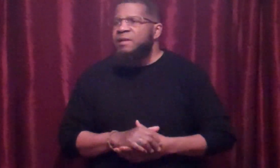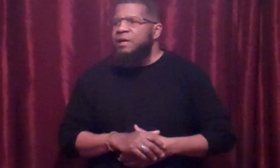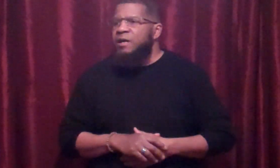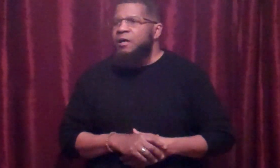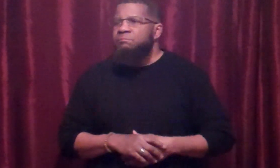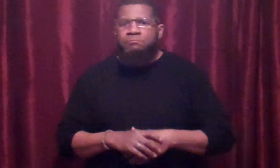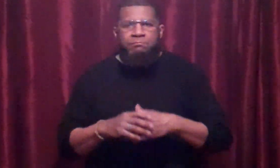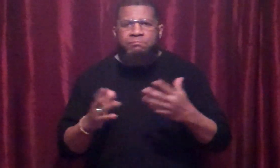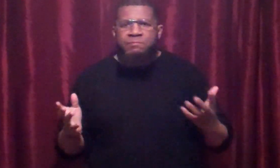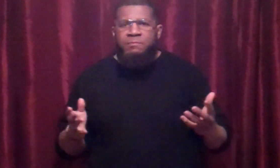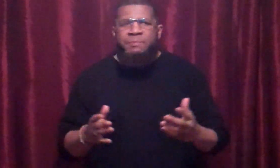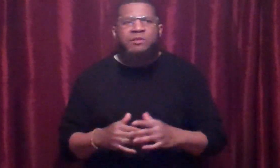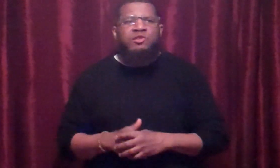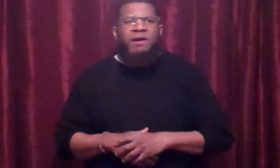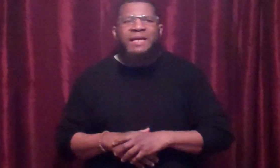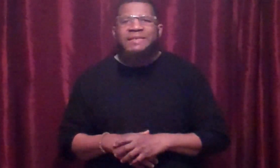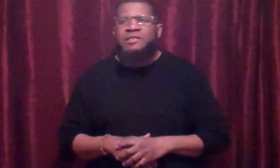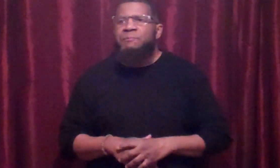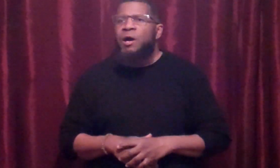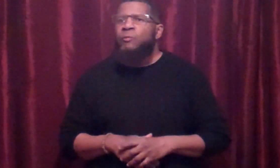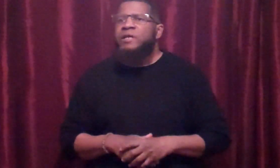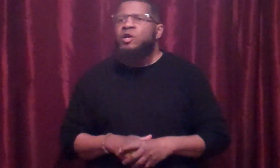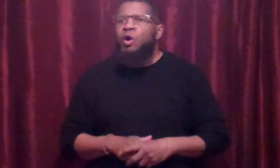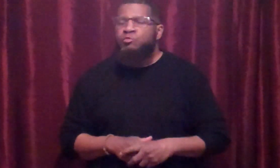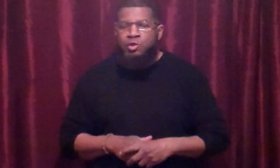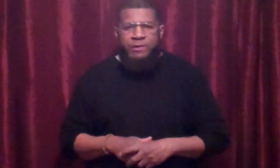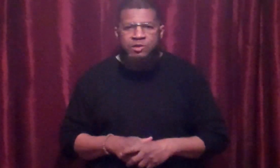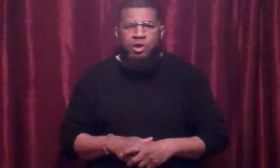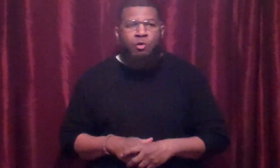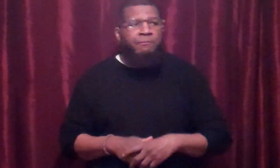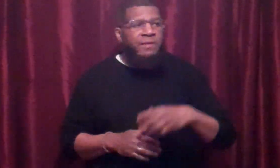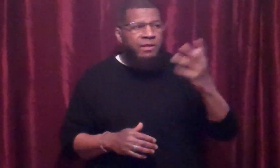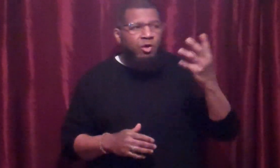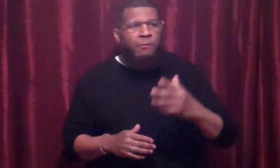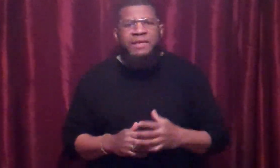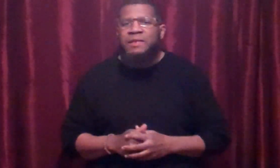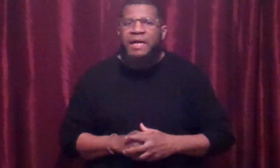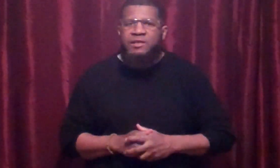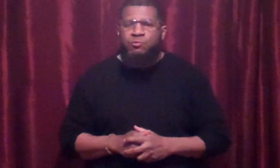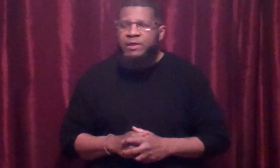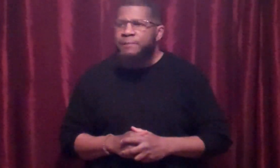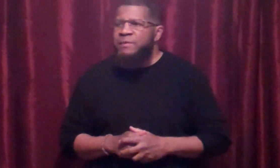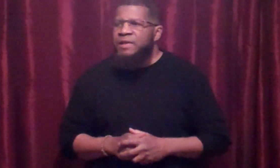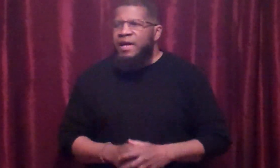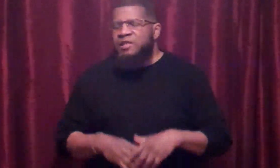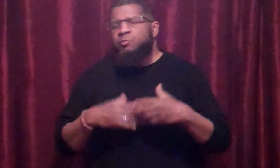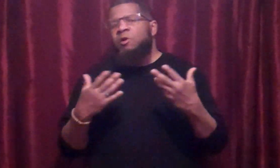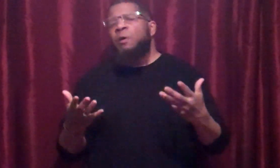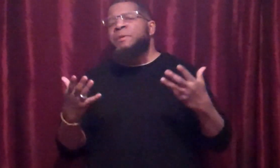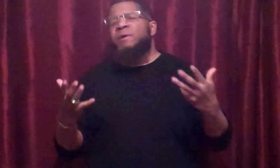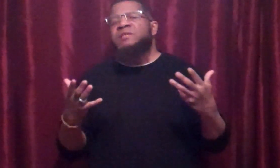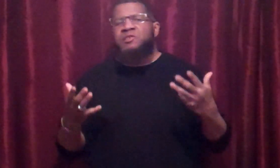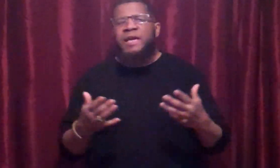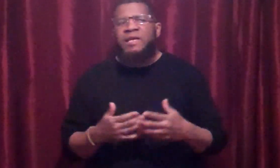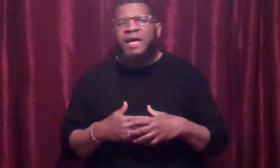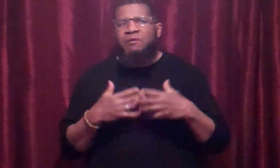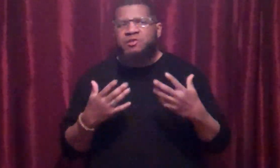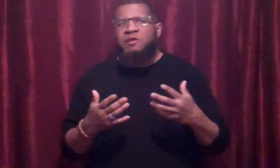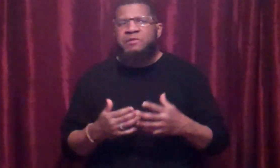like I said, about a week ago, two weeks ago, and culminated last week. And this will help you understand how serious